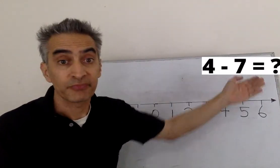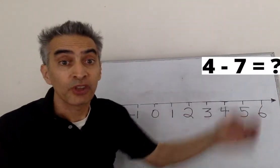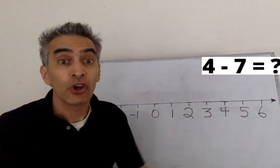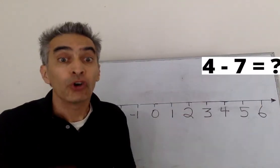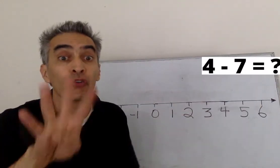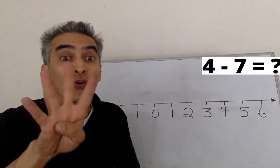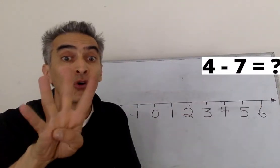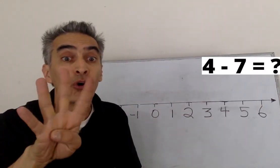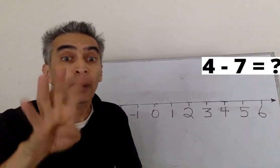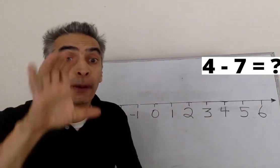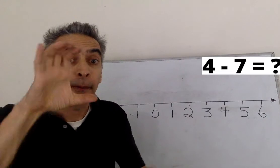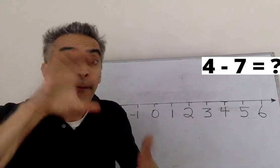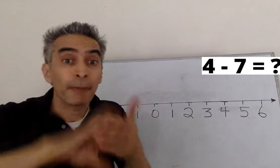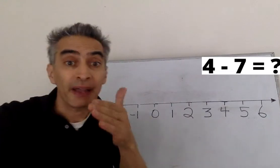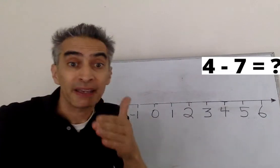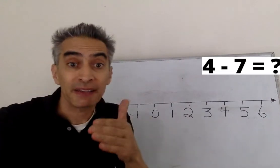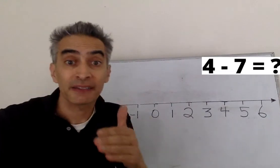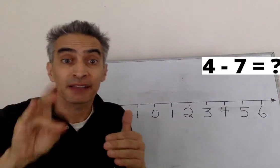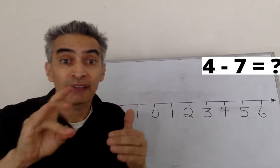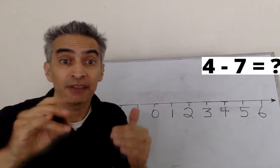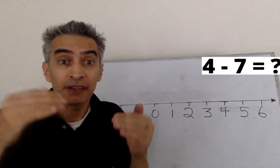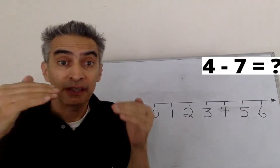4 minus 7.